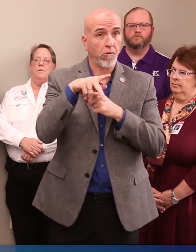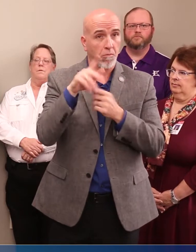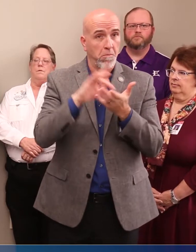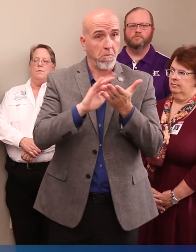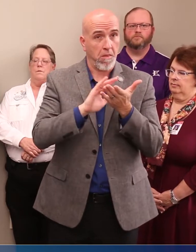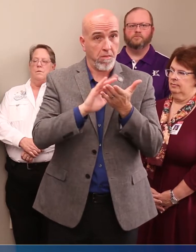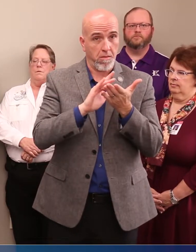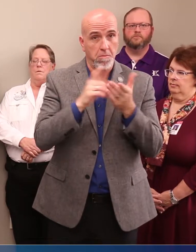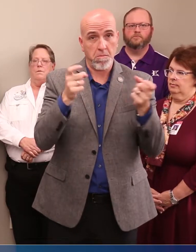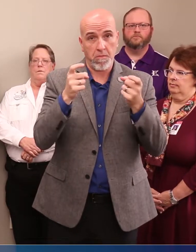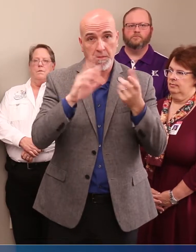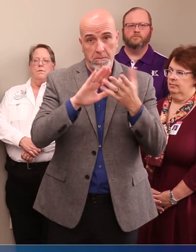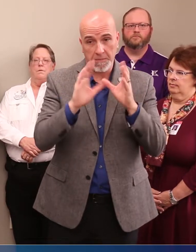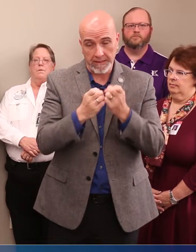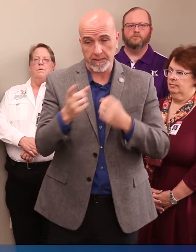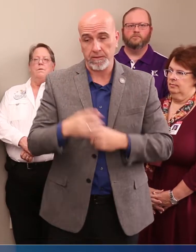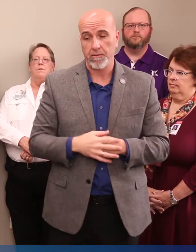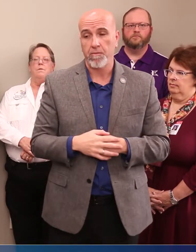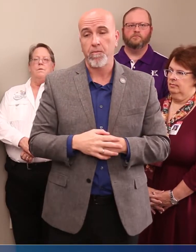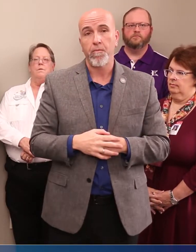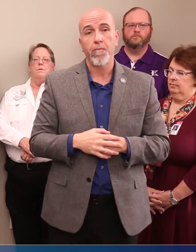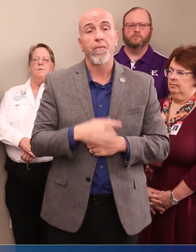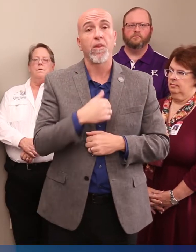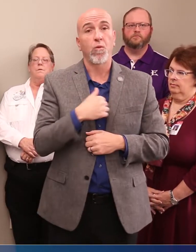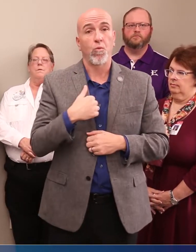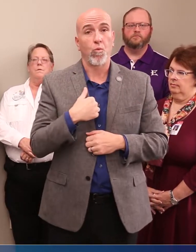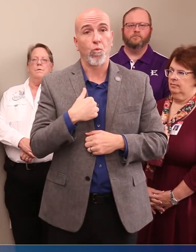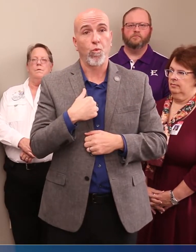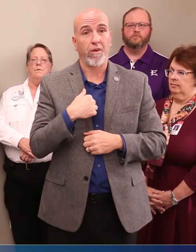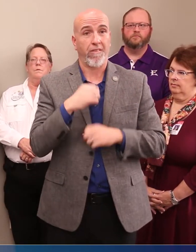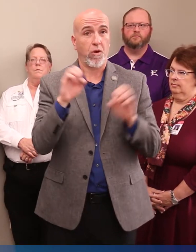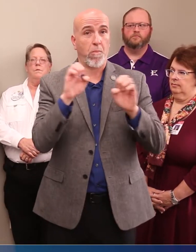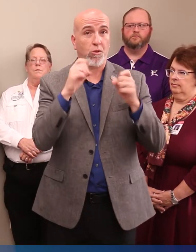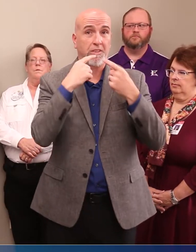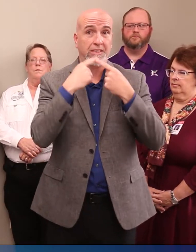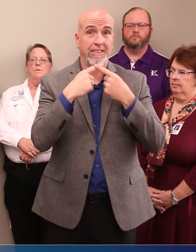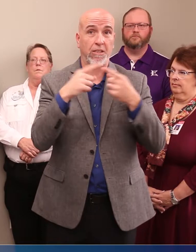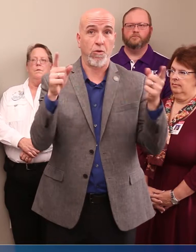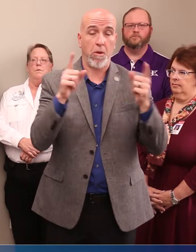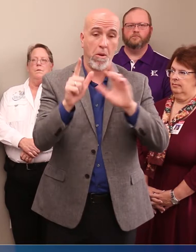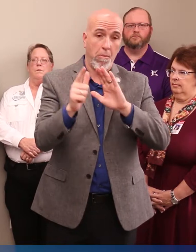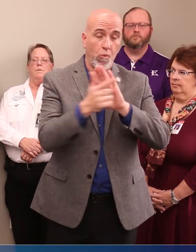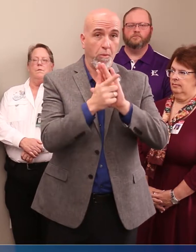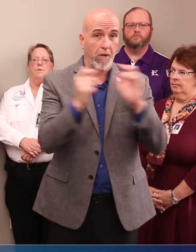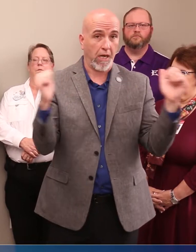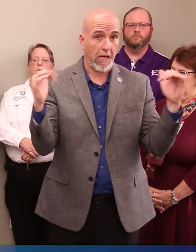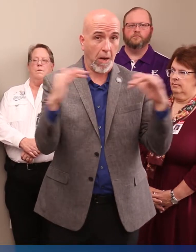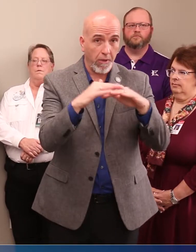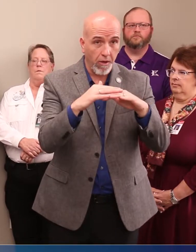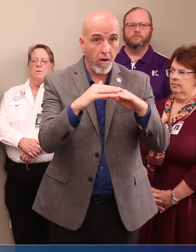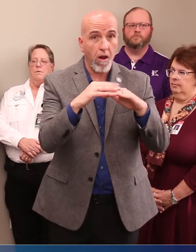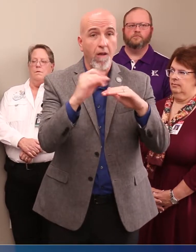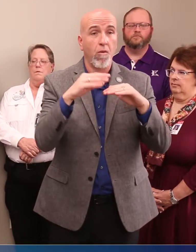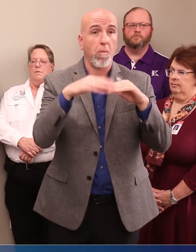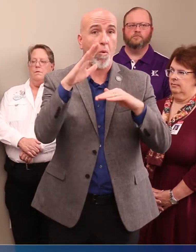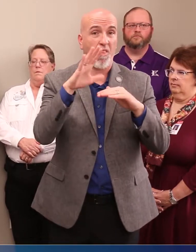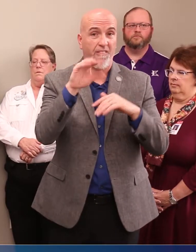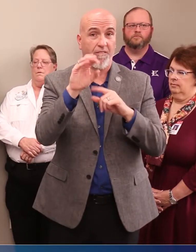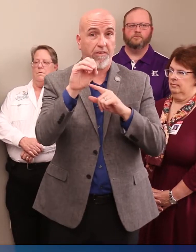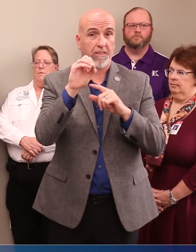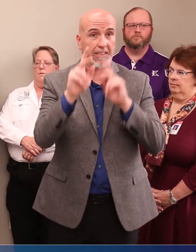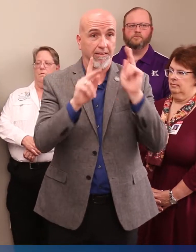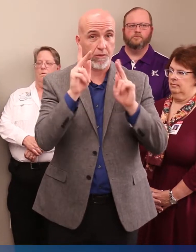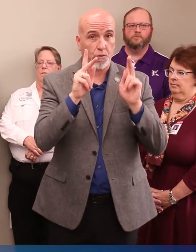Management Committee that emergency declarations prohibiting congregation of more than 50